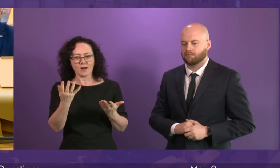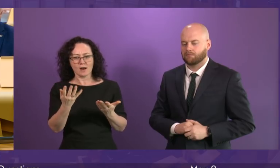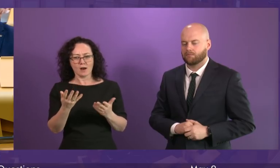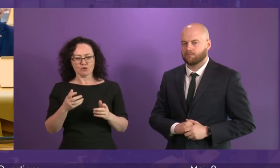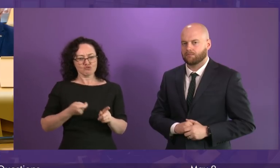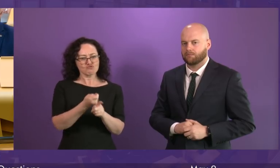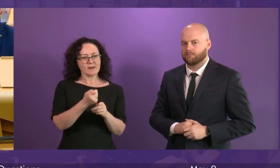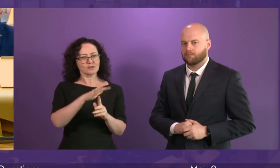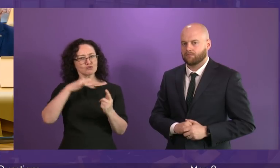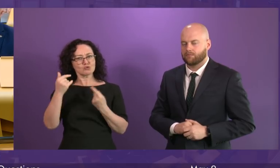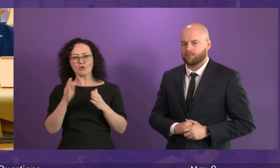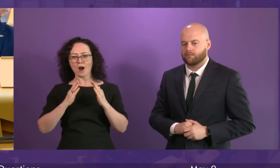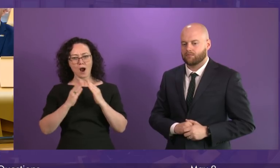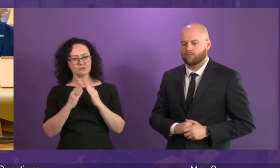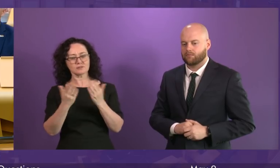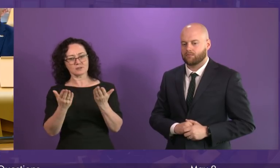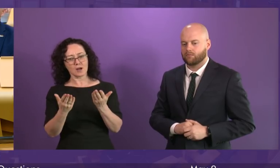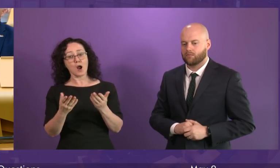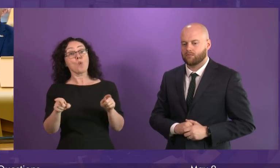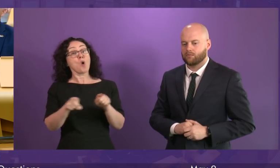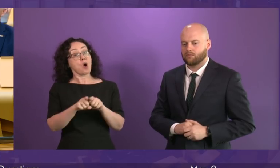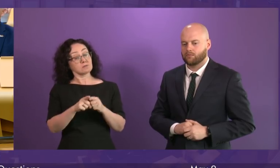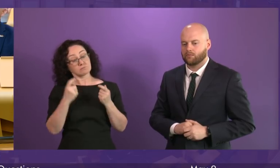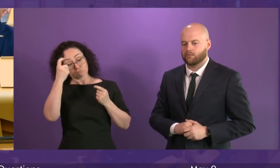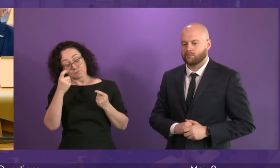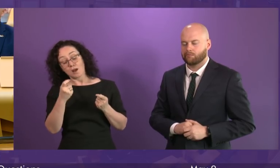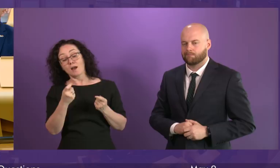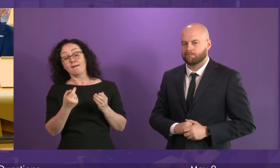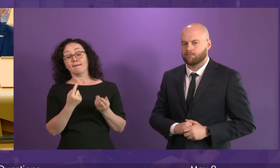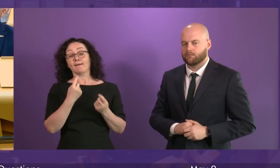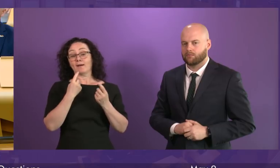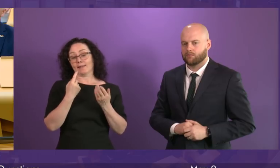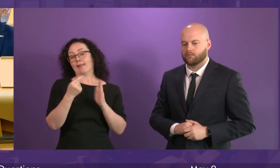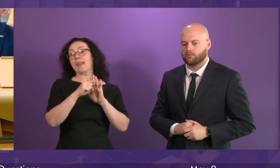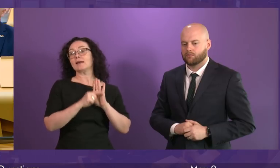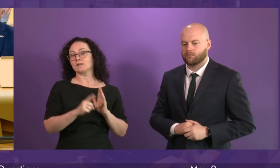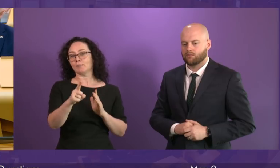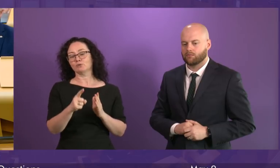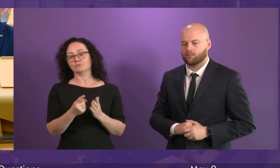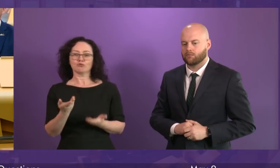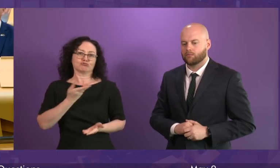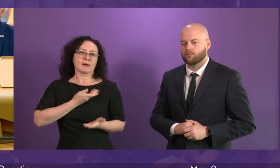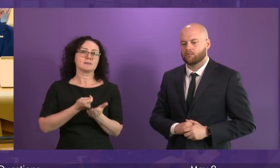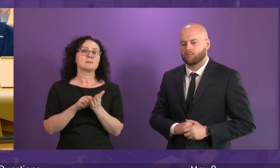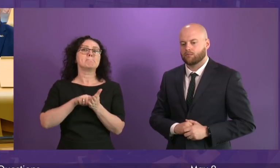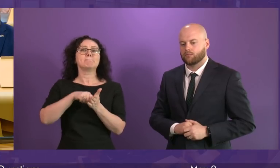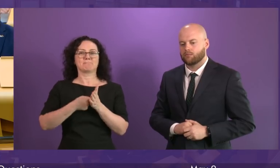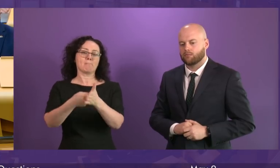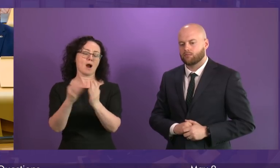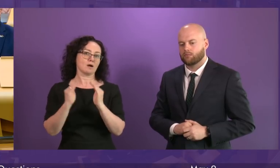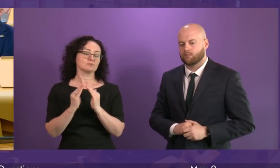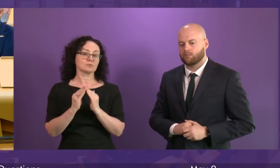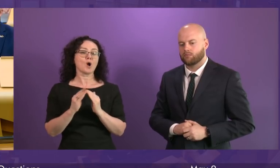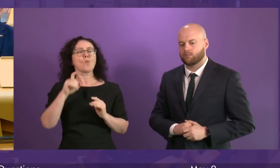made reforms at getting rid of the right to buy as well. So this government's record on housing is a good one, and we will continue to make sure that we deliver the